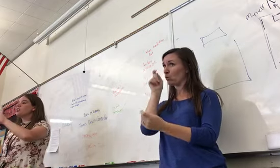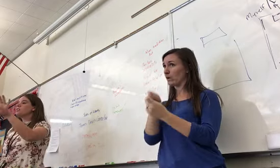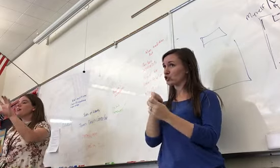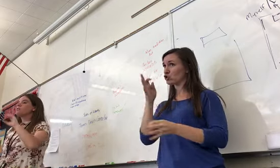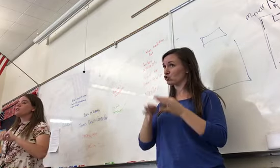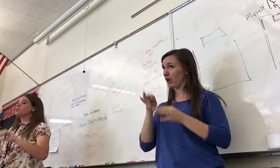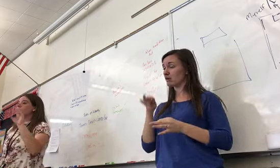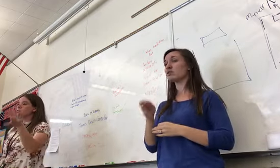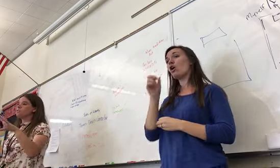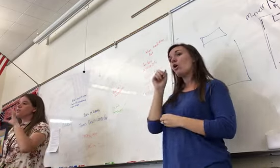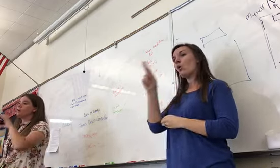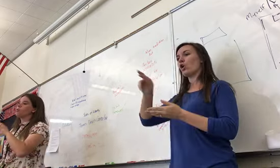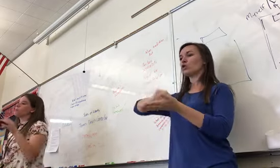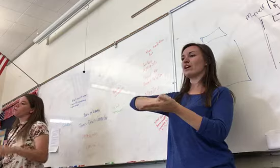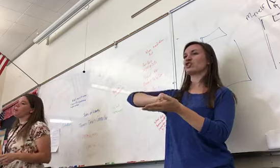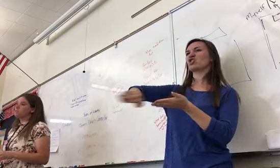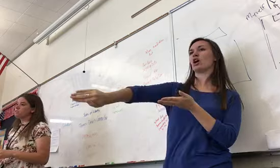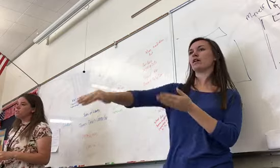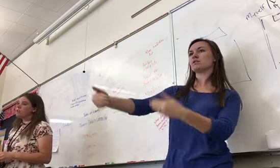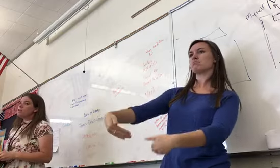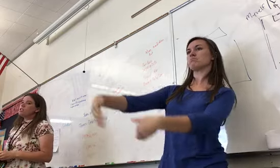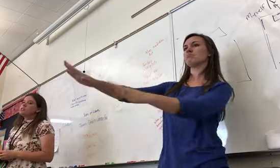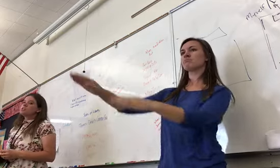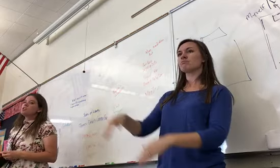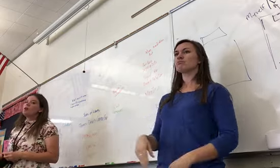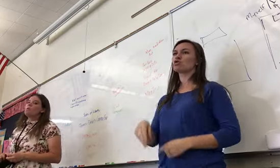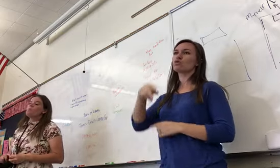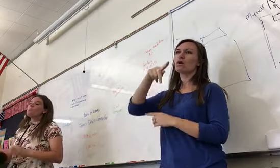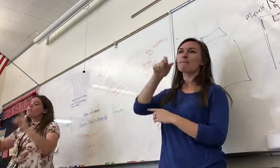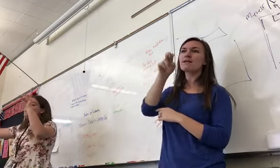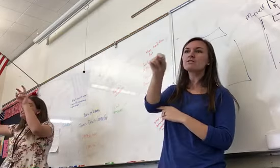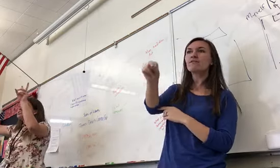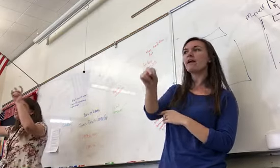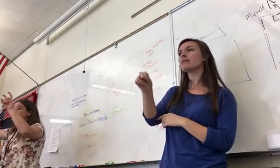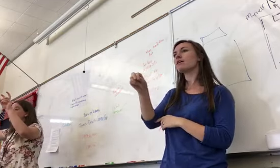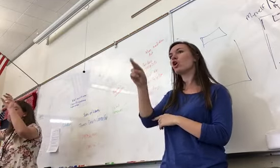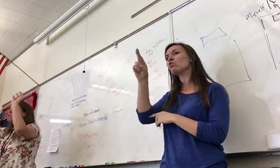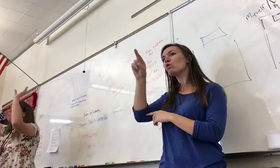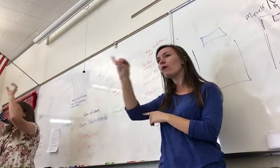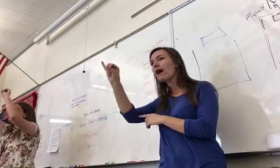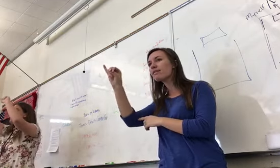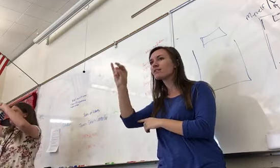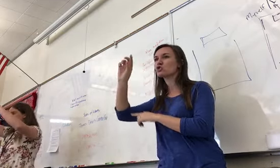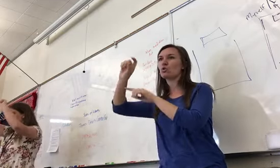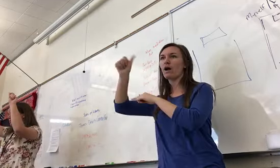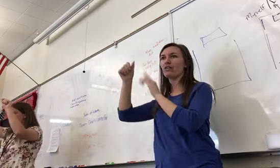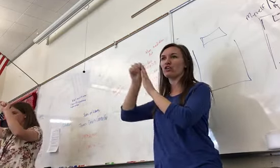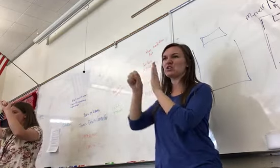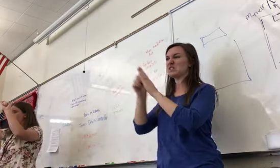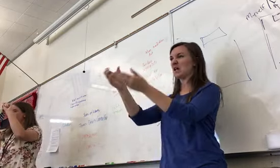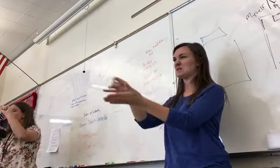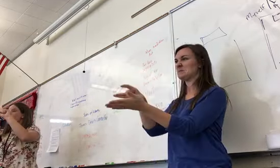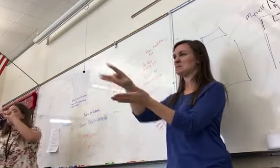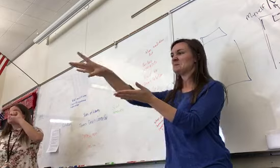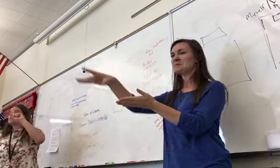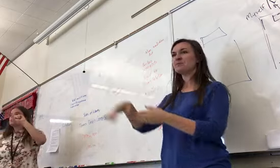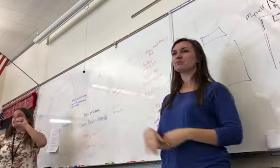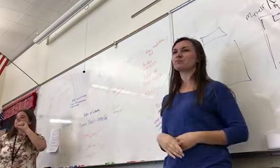shunned out to go to Pennsylvania or Rhode Island. So religious freedom with an asterisk. Did attempt